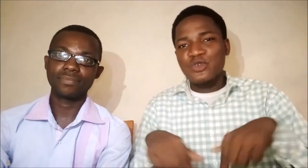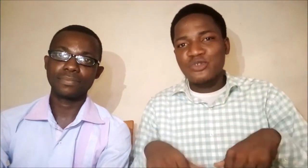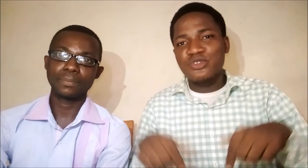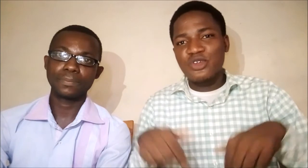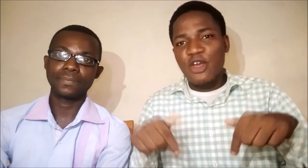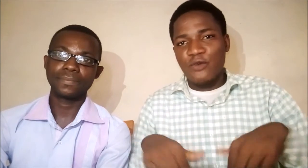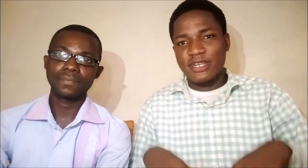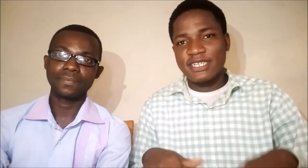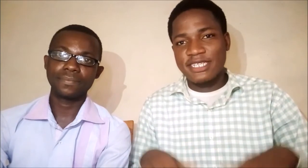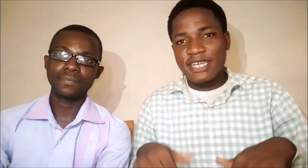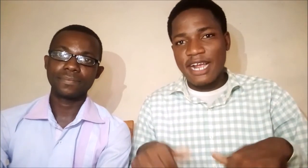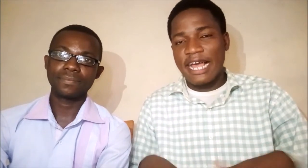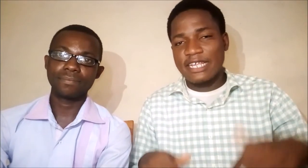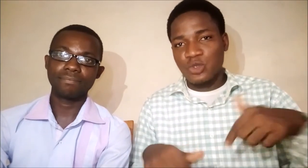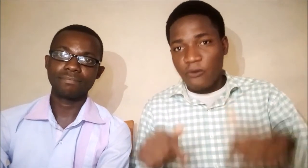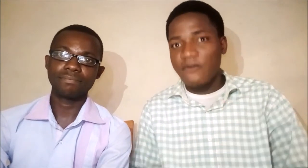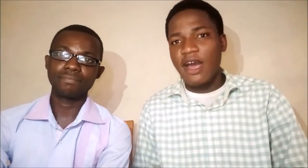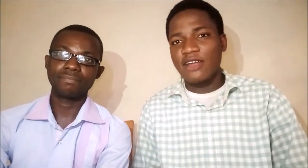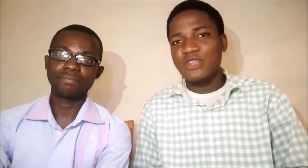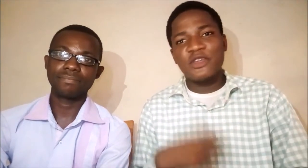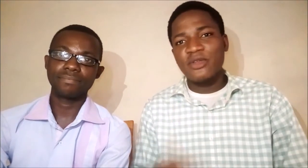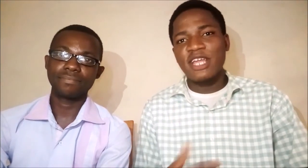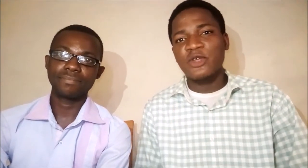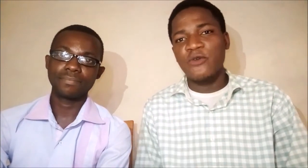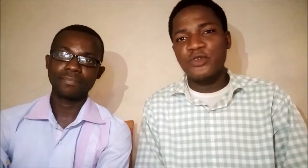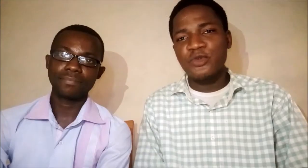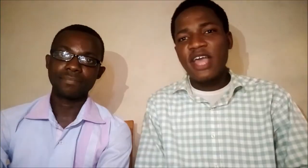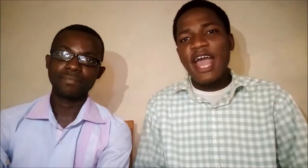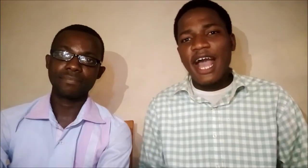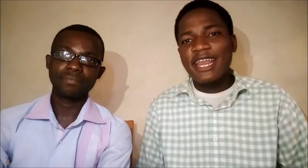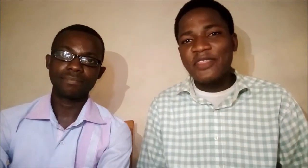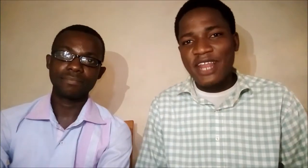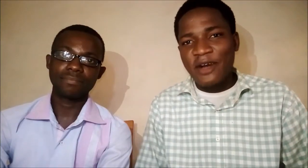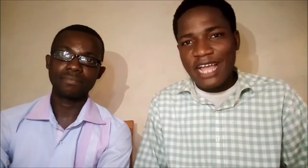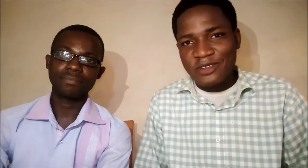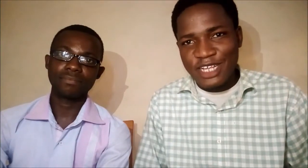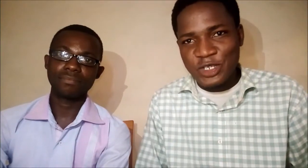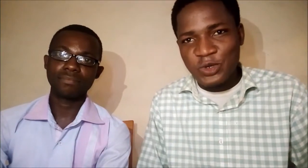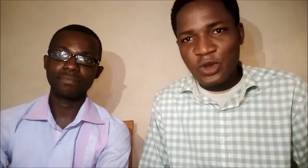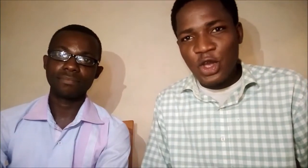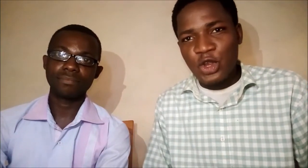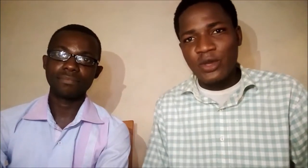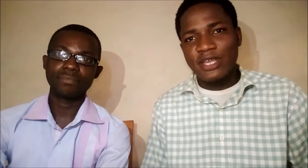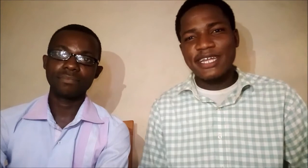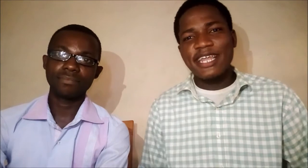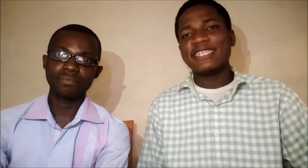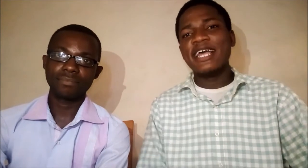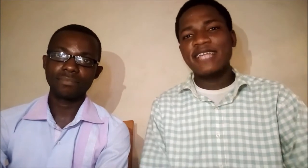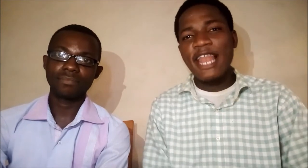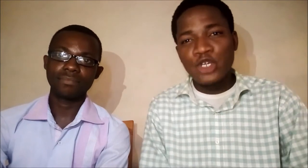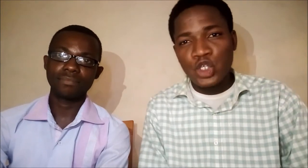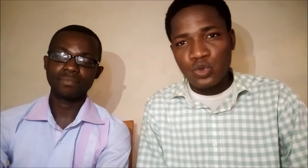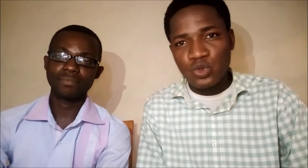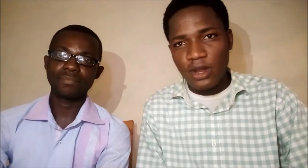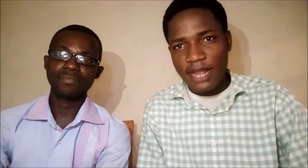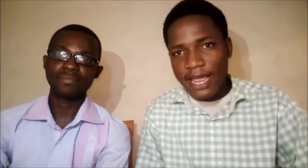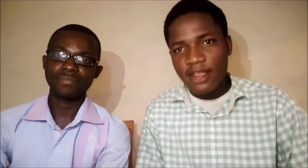used for this class so far. So that you don't get confused. And the thing I would like to let you know is that there are sign language tools online